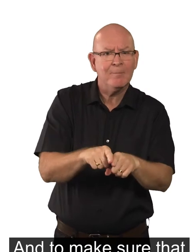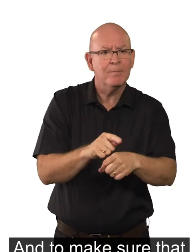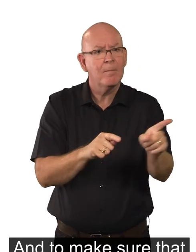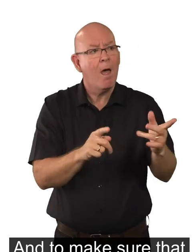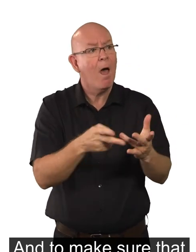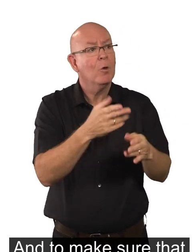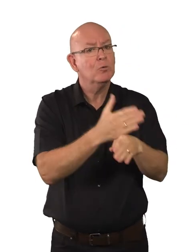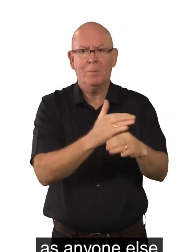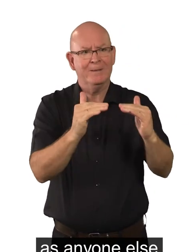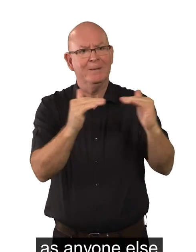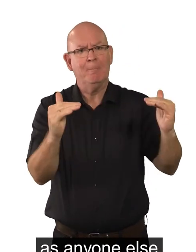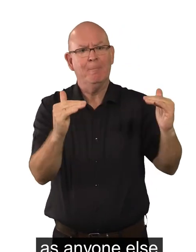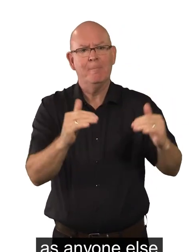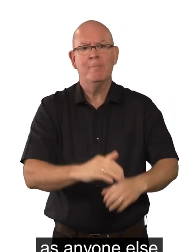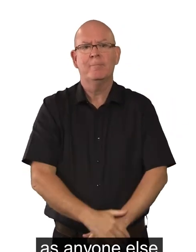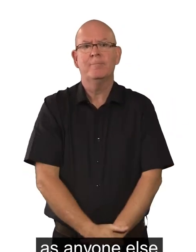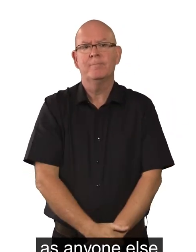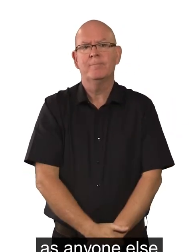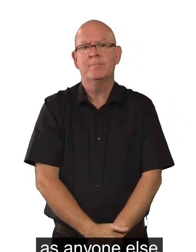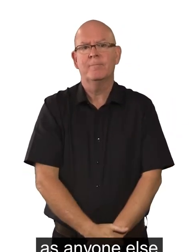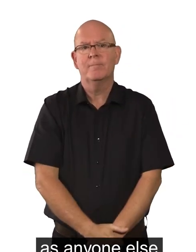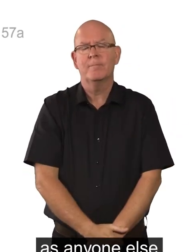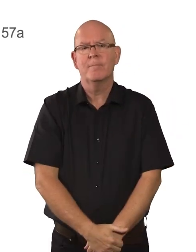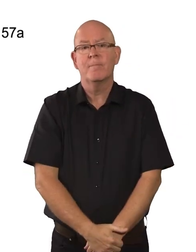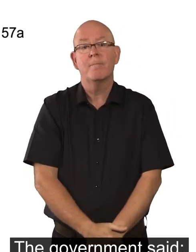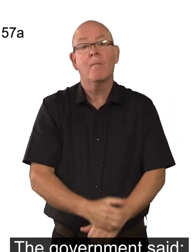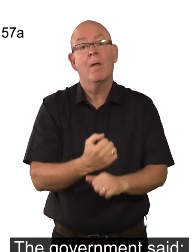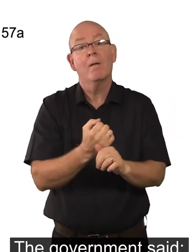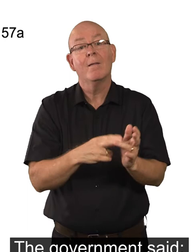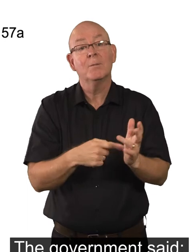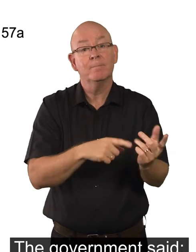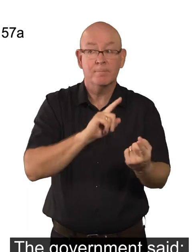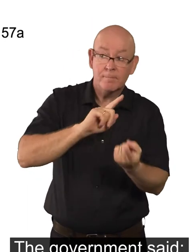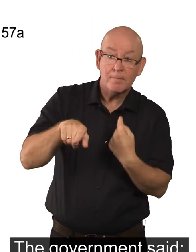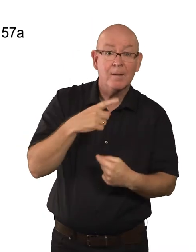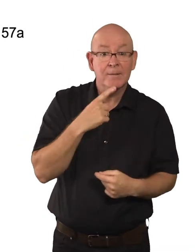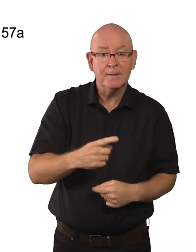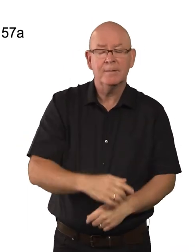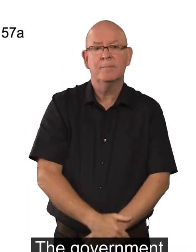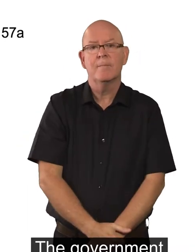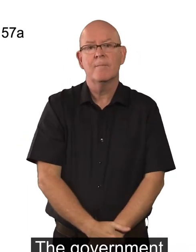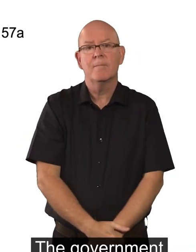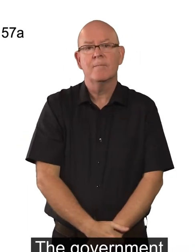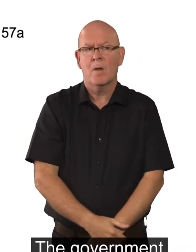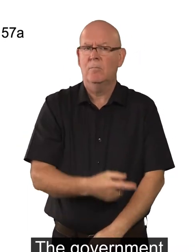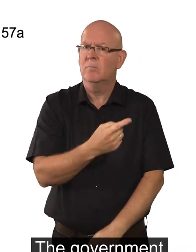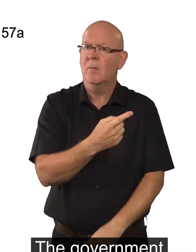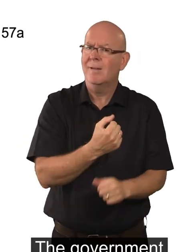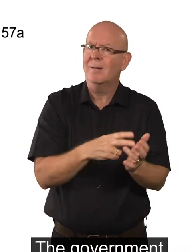paid the same as anyone else doing the same job. The government said, The government thinks that